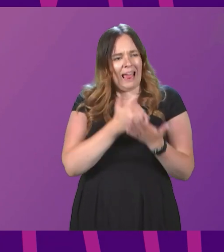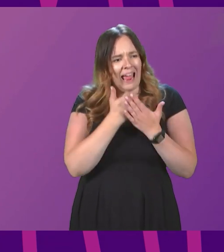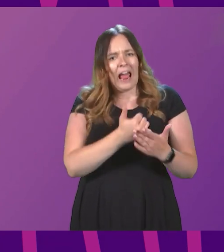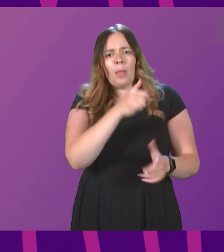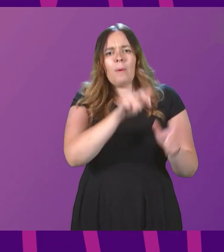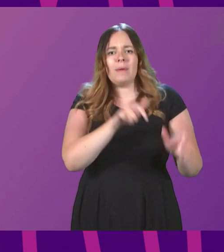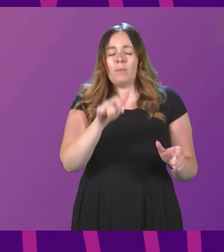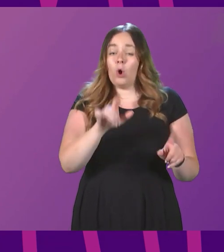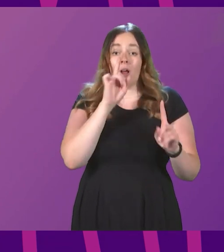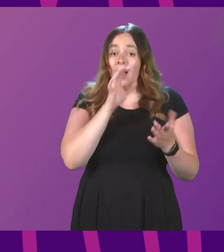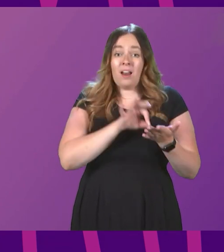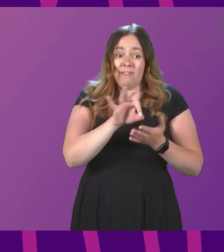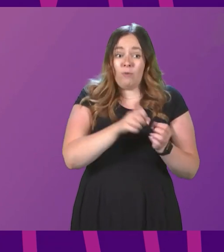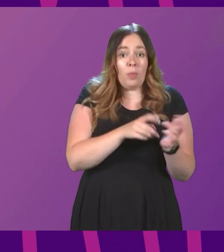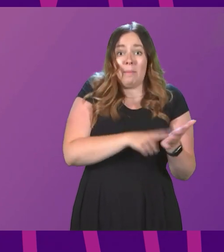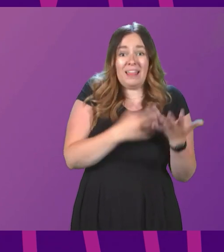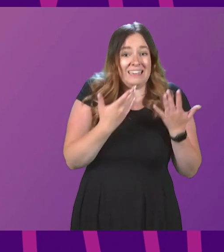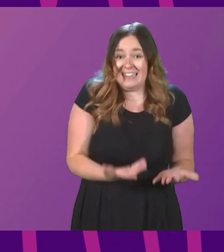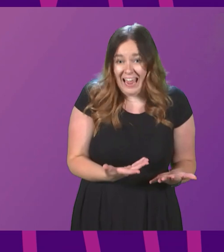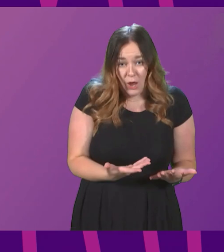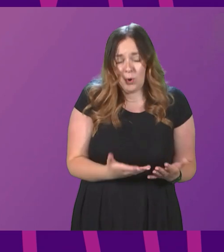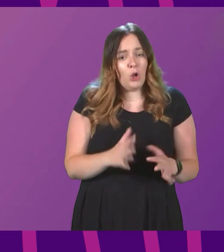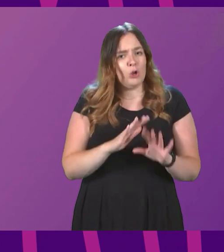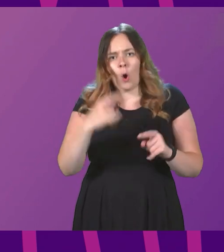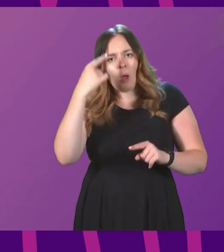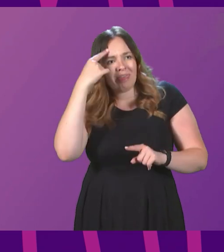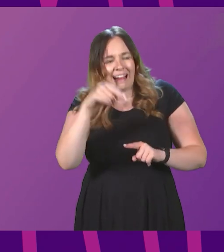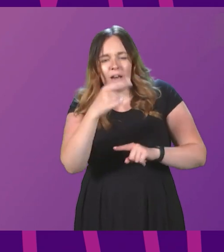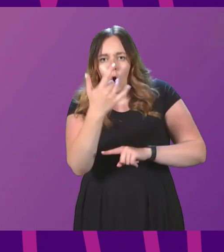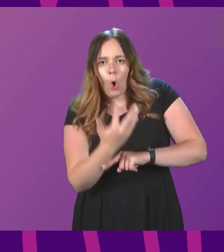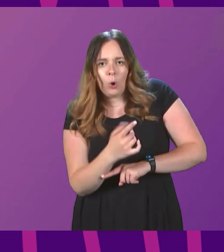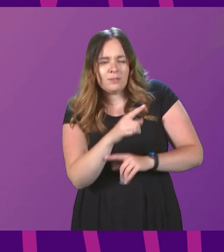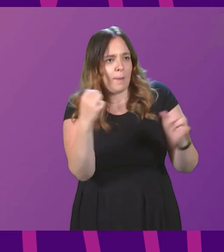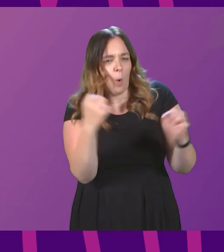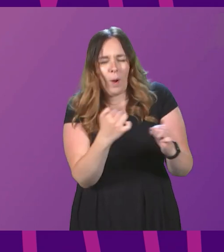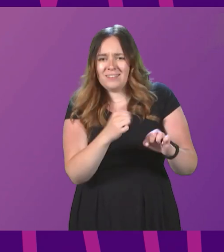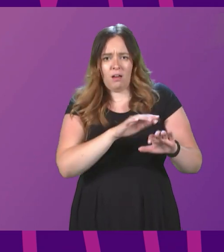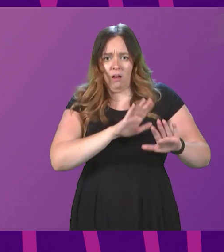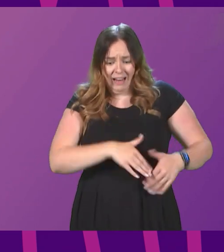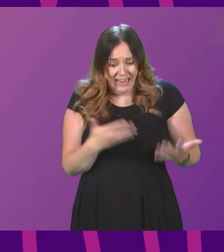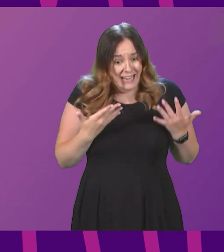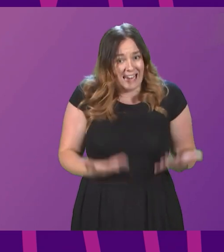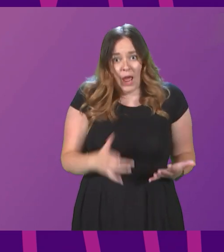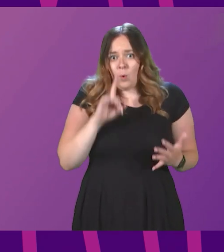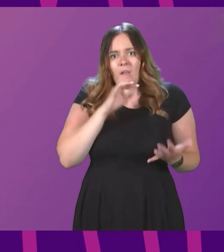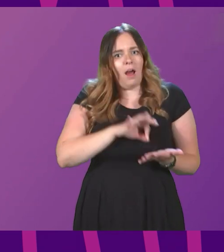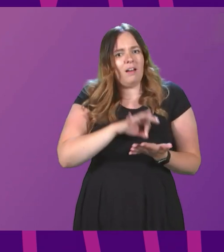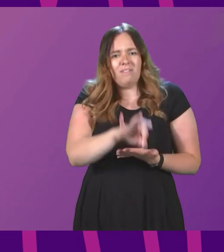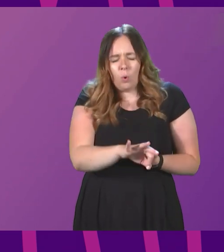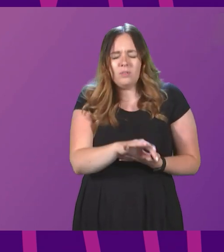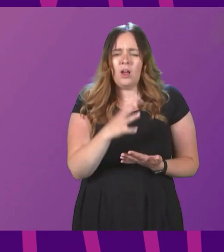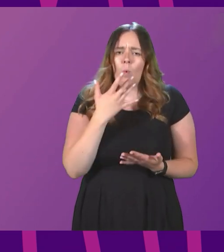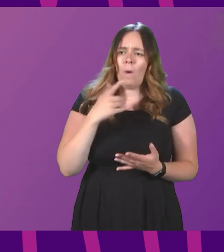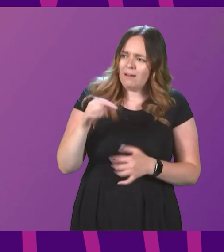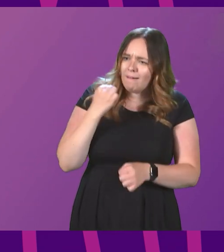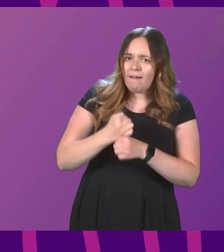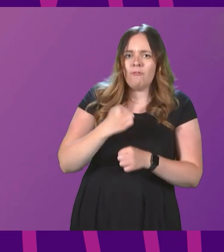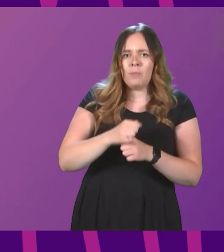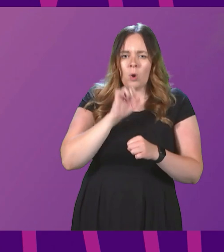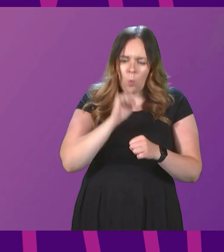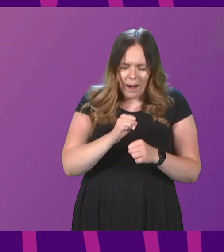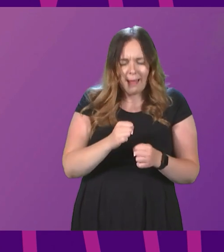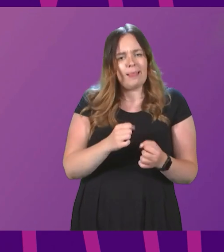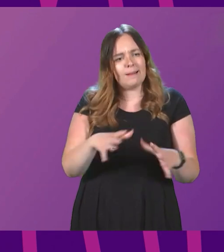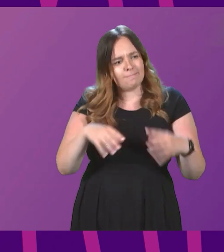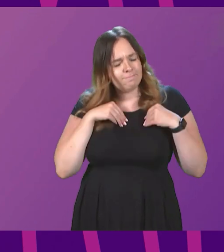afford their bills now, never mind this autumn or never mind winter? And when will your government take responsibility and